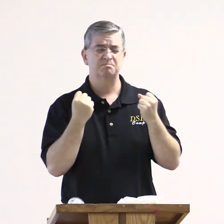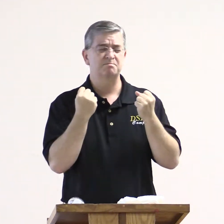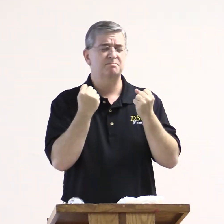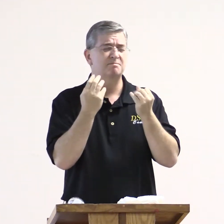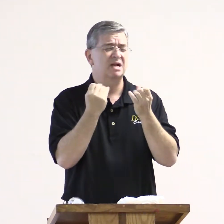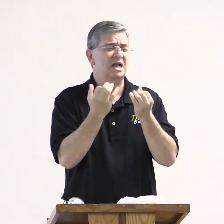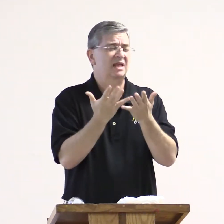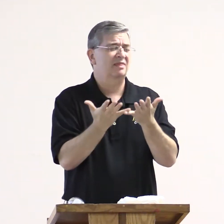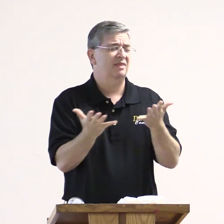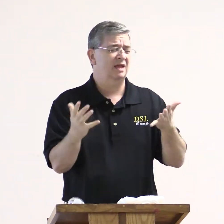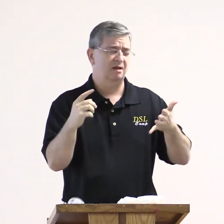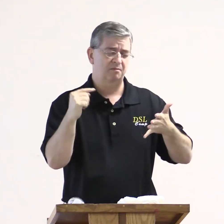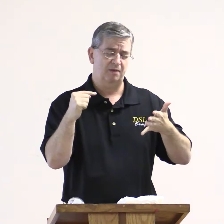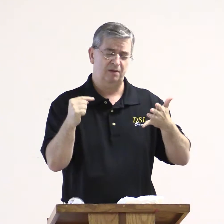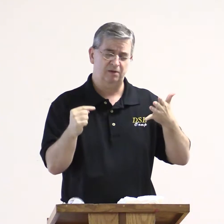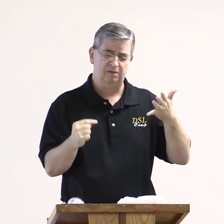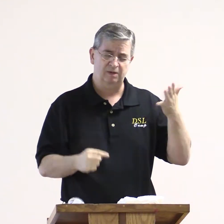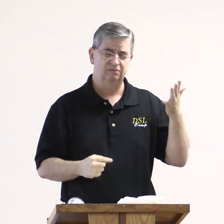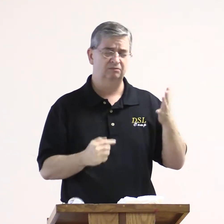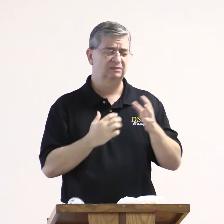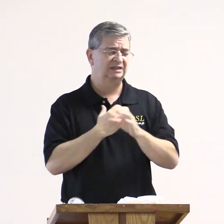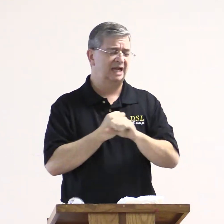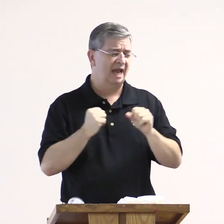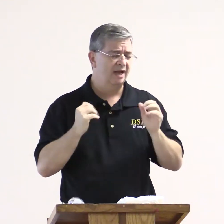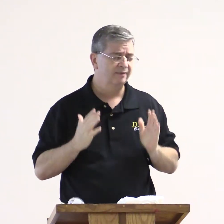And for the list of many, many, many, many things.